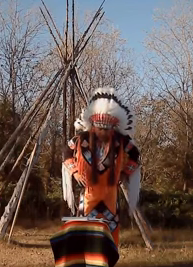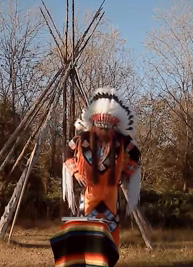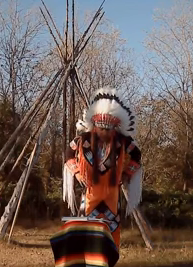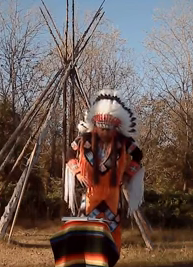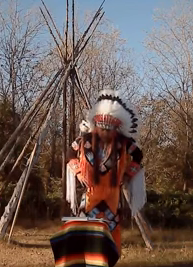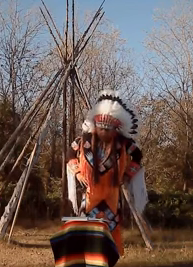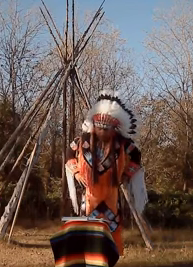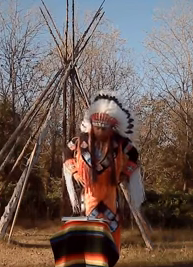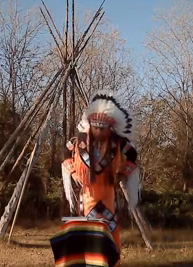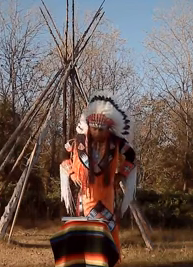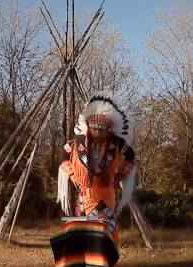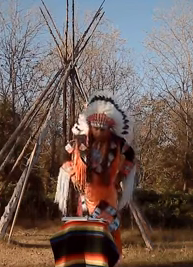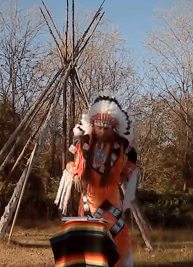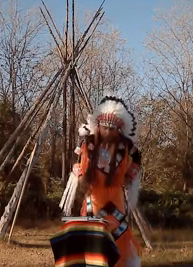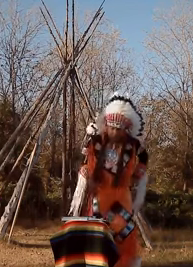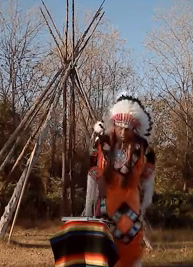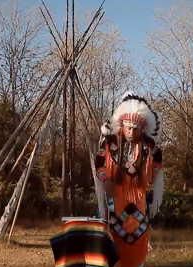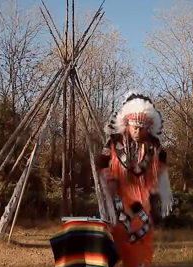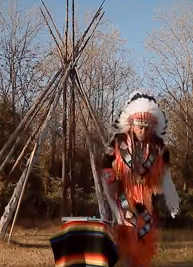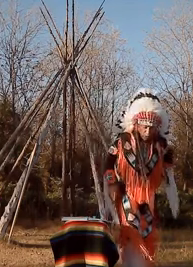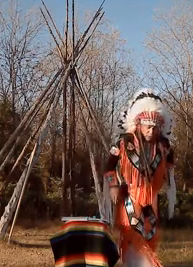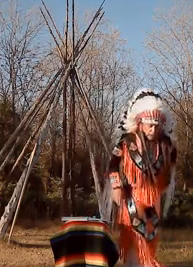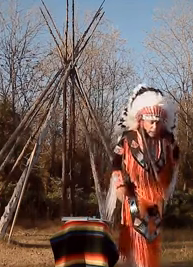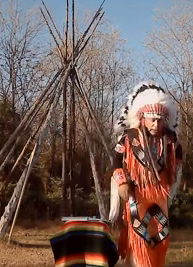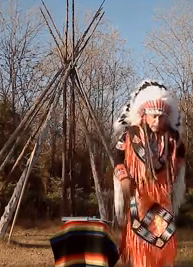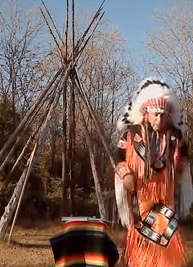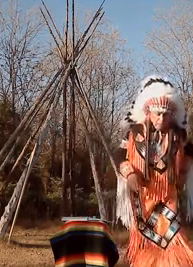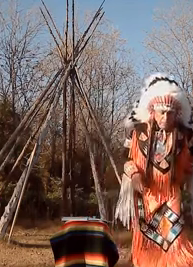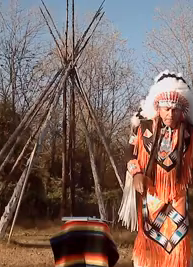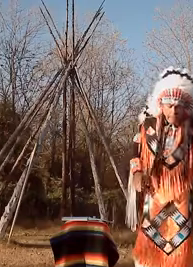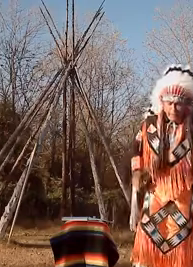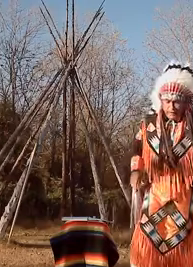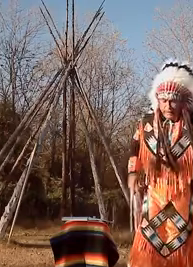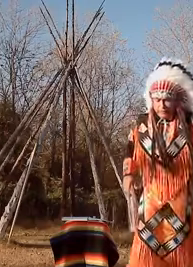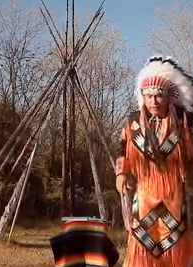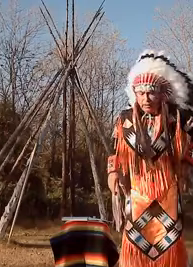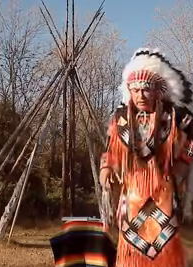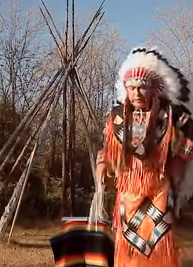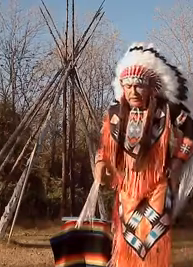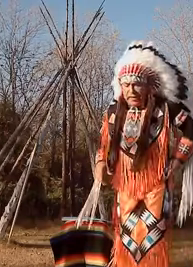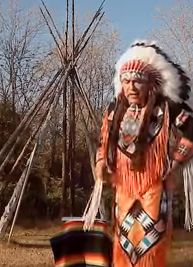now if we wanted to uh let's say